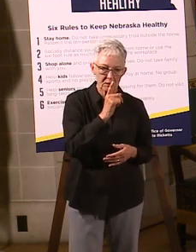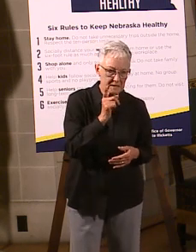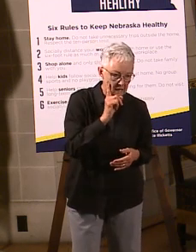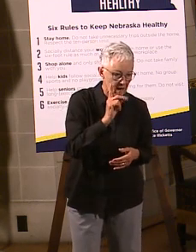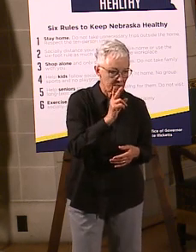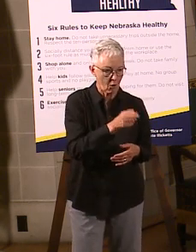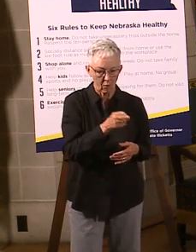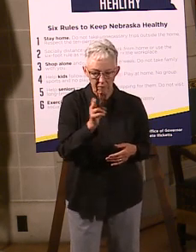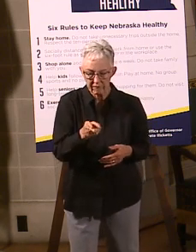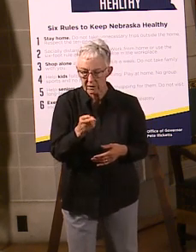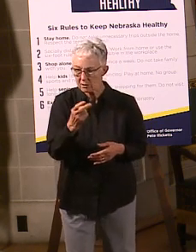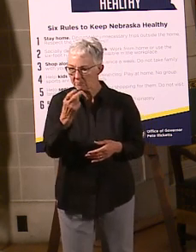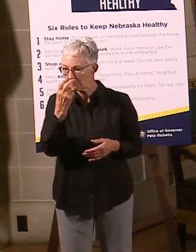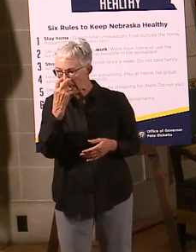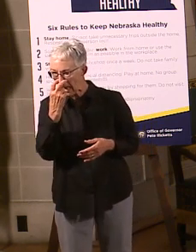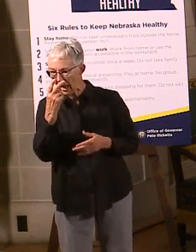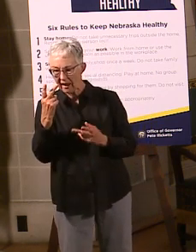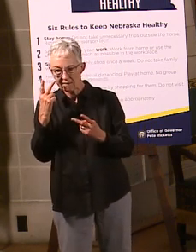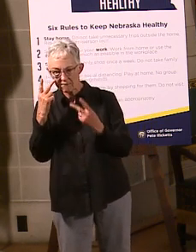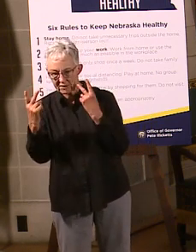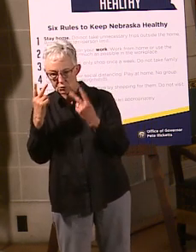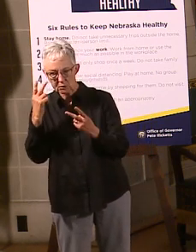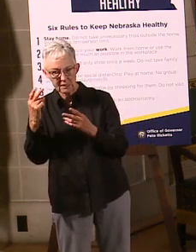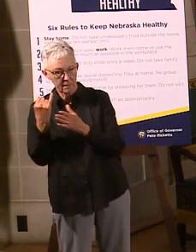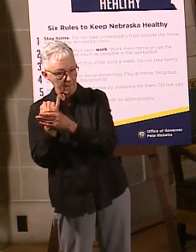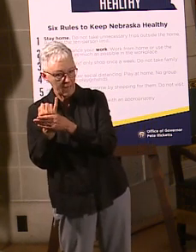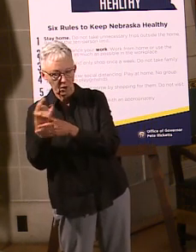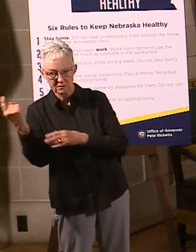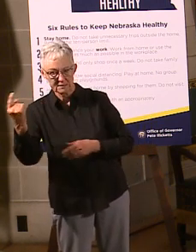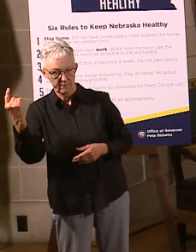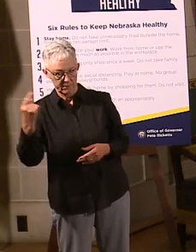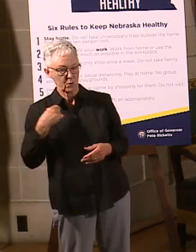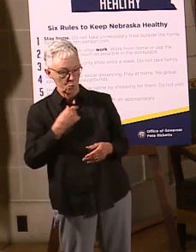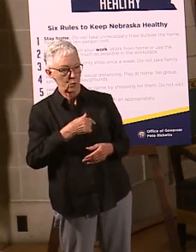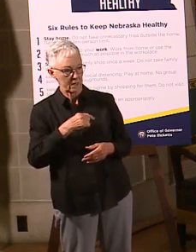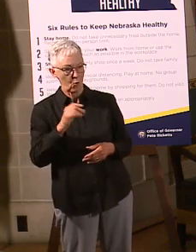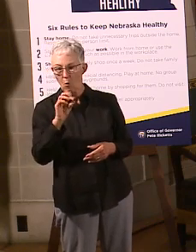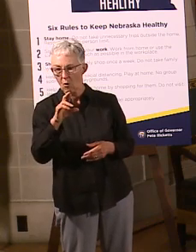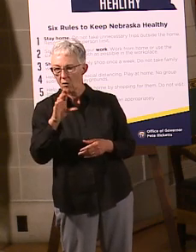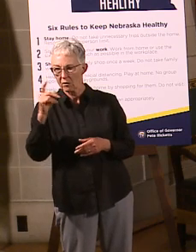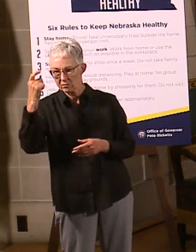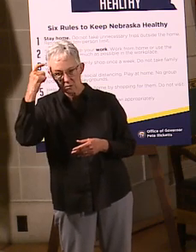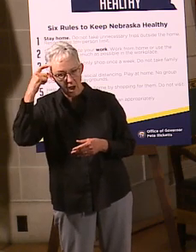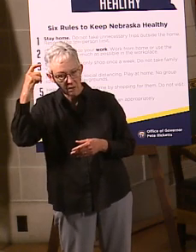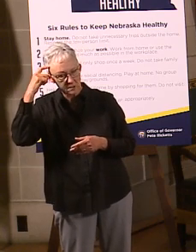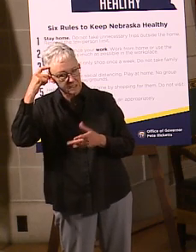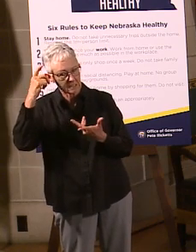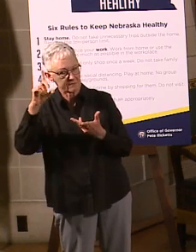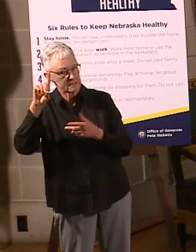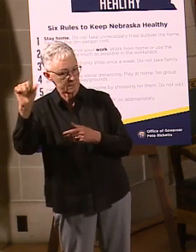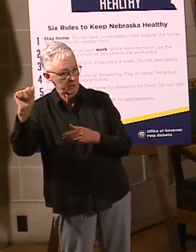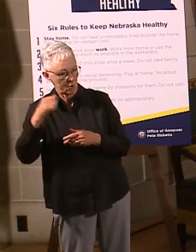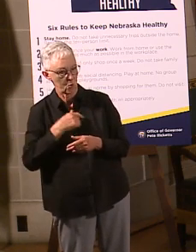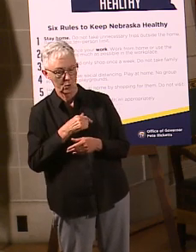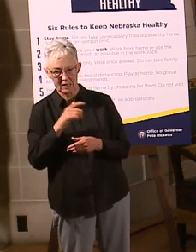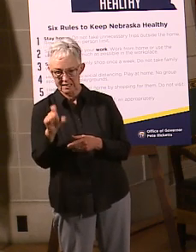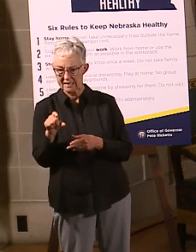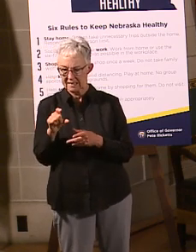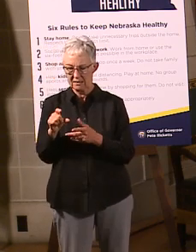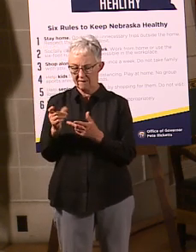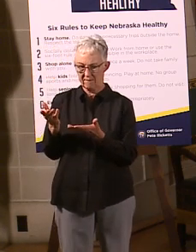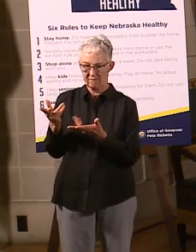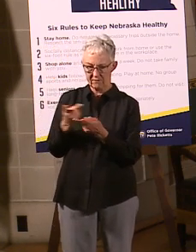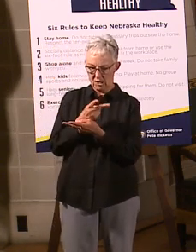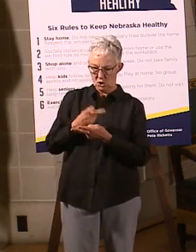other cognitive disabilities that we have to be able to help serve. And so, that's been one lesson. And I think our lesson also in